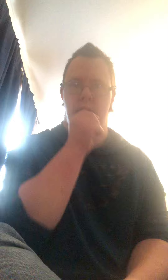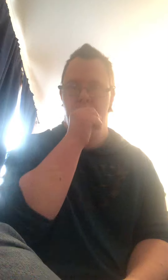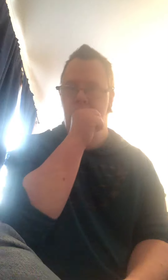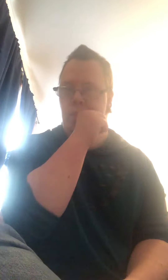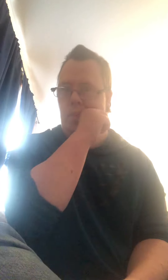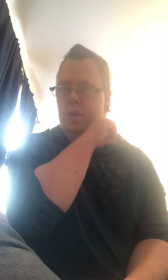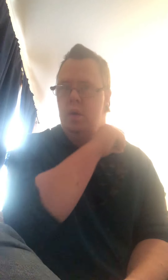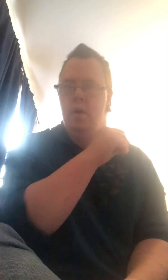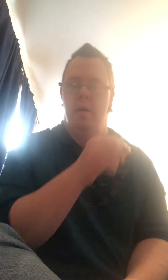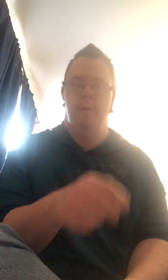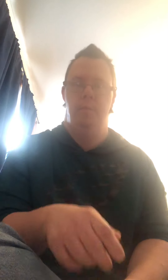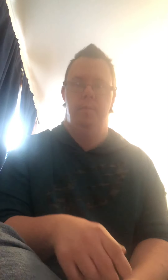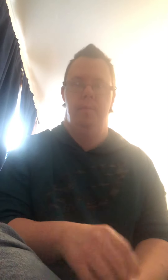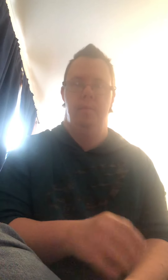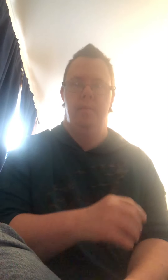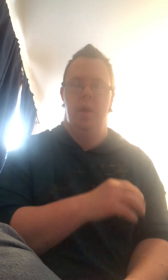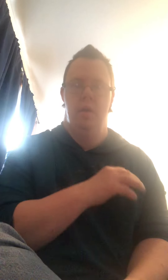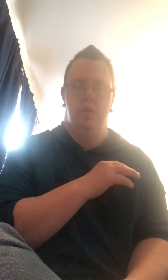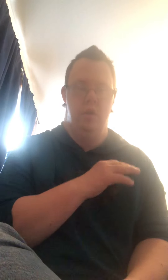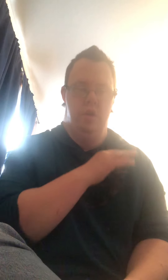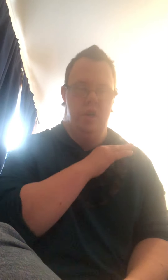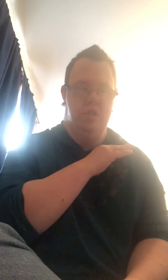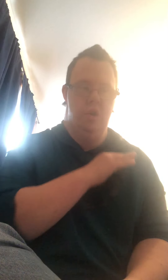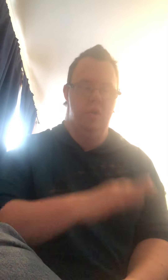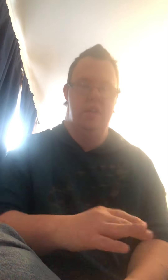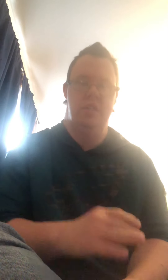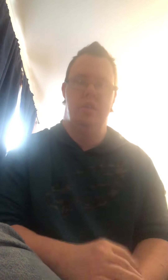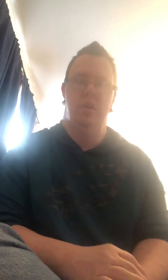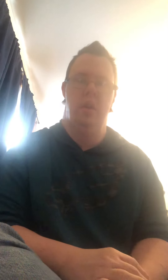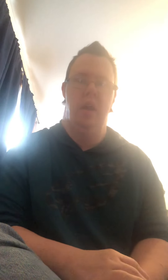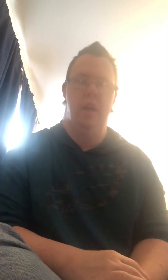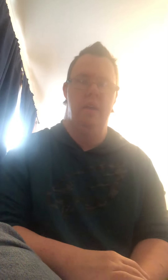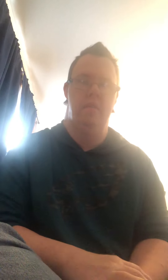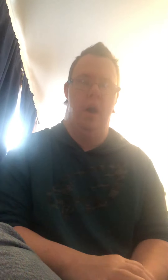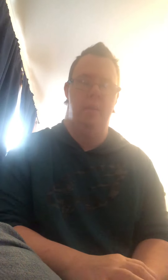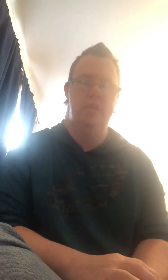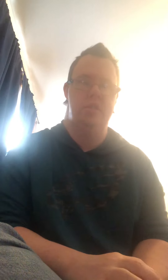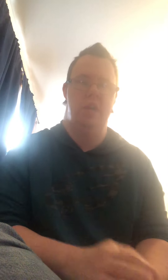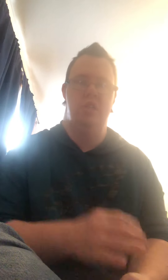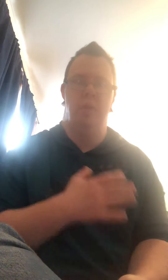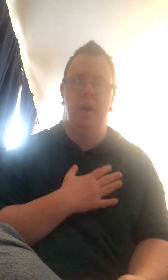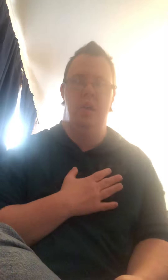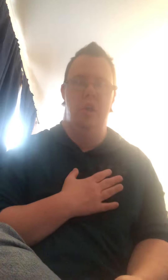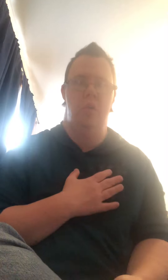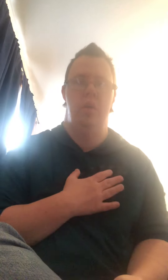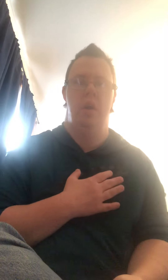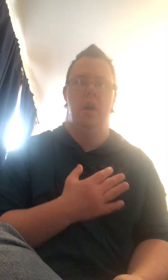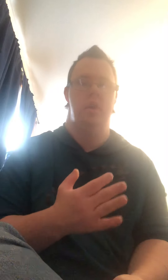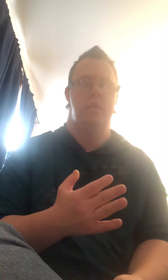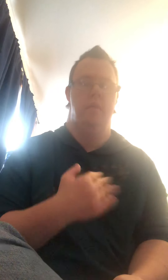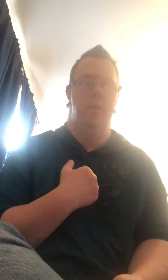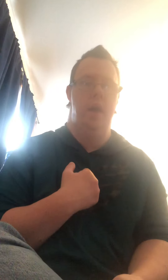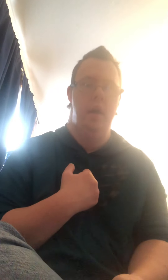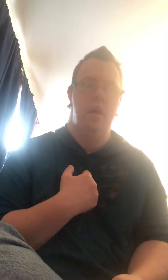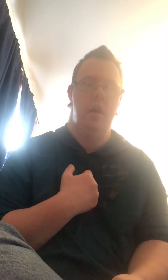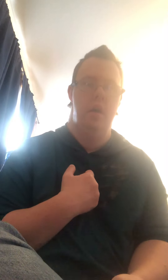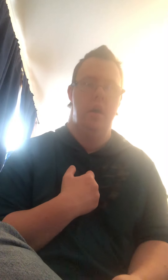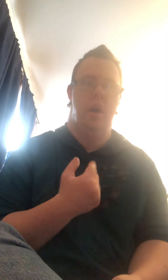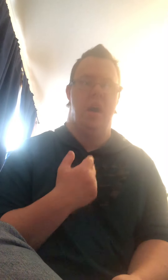to just don't listen to the negative comments that's what I do for me I